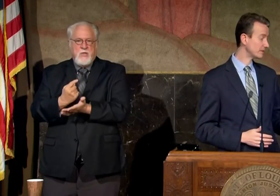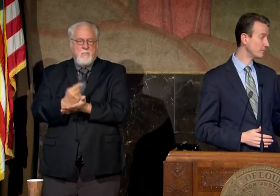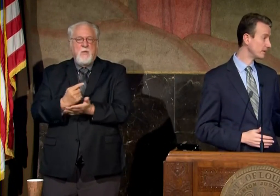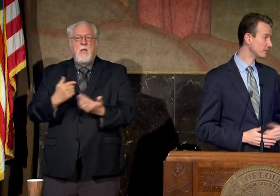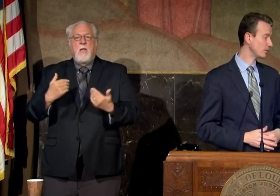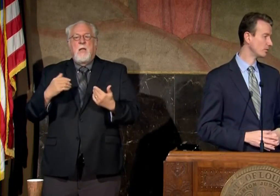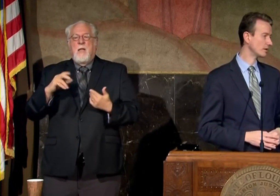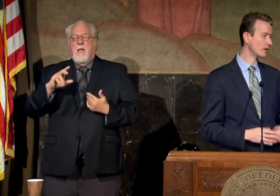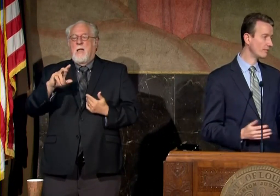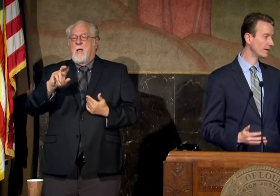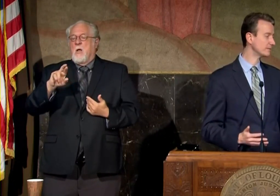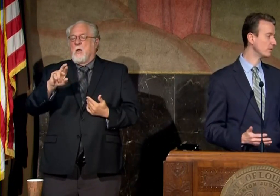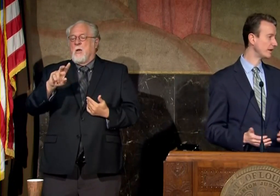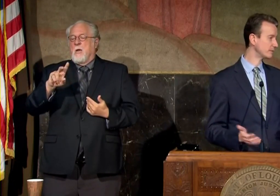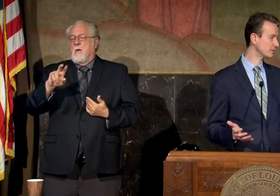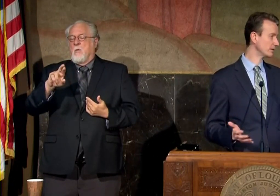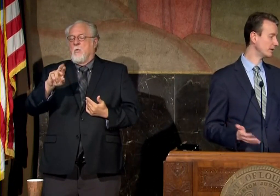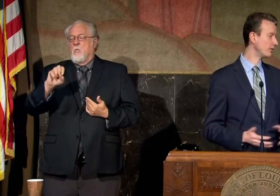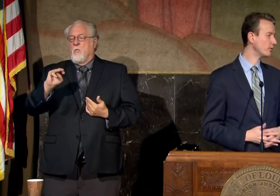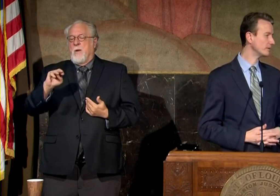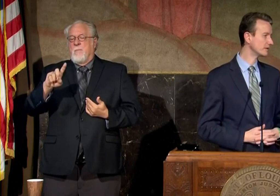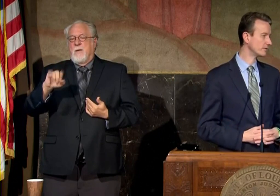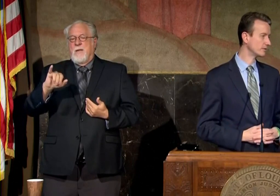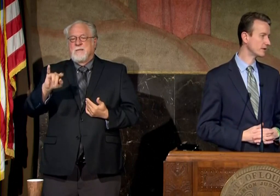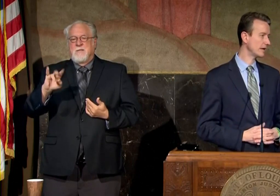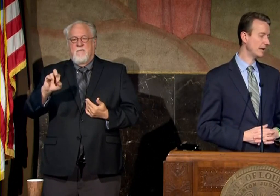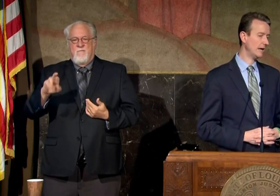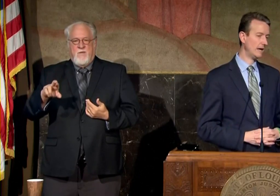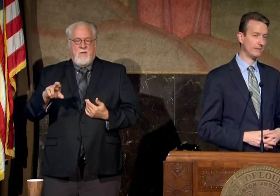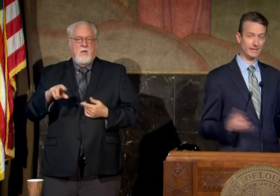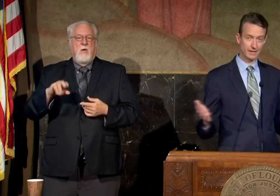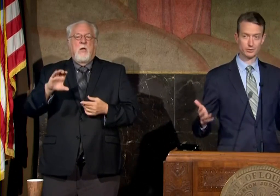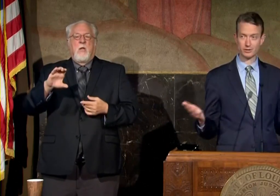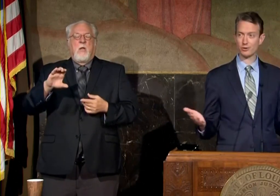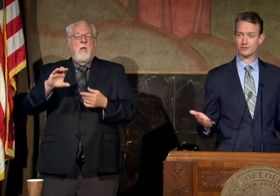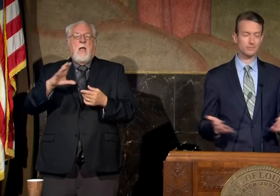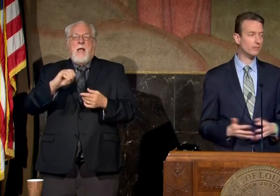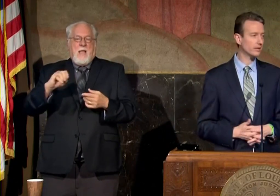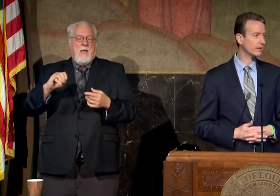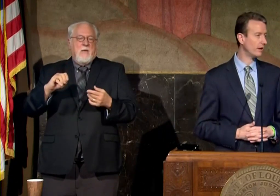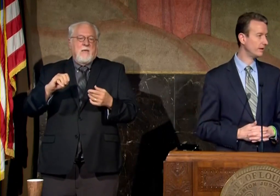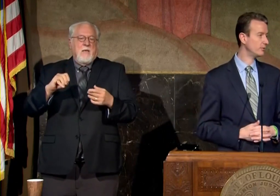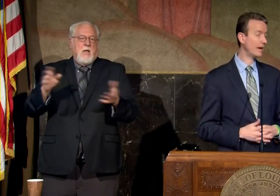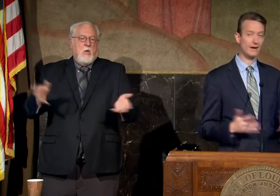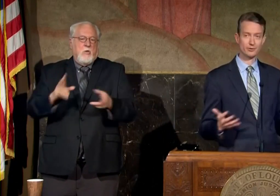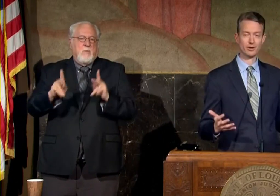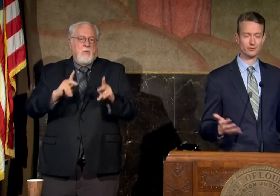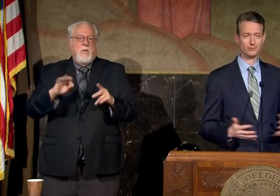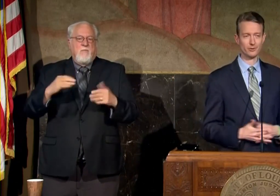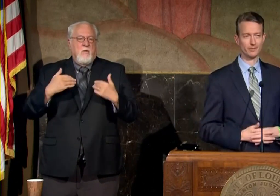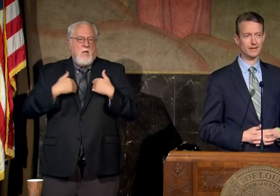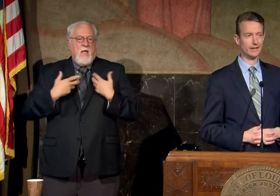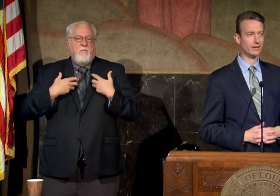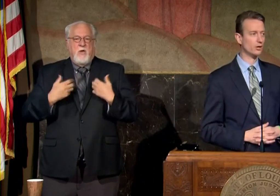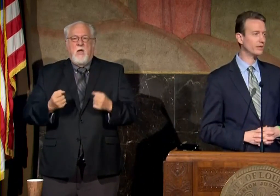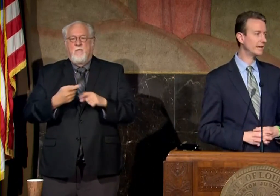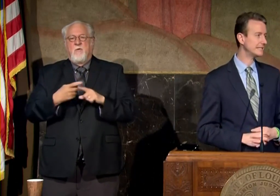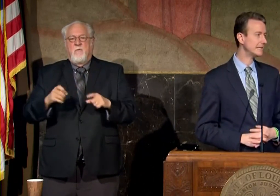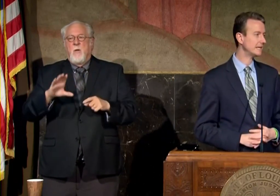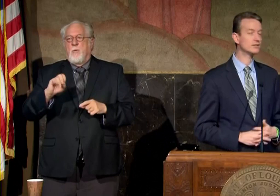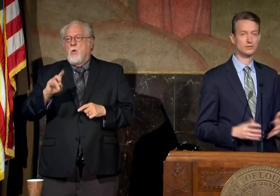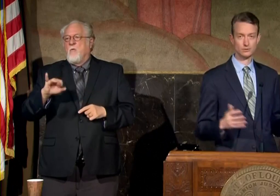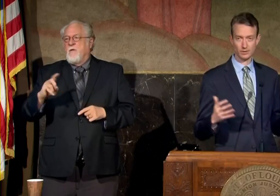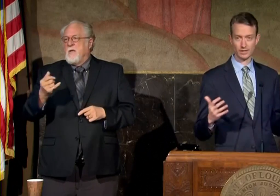dexamethasone convalescent plasma certainly in our urban centers and again would encourage the public if you have recovered from covet